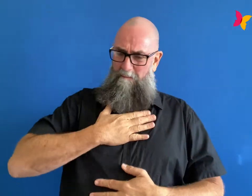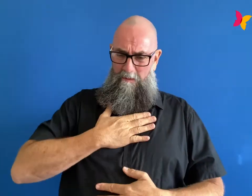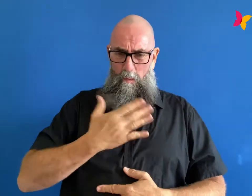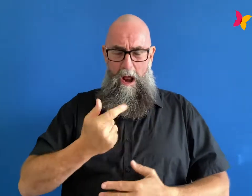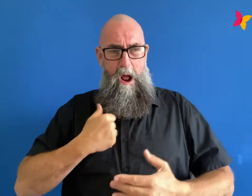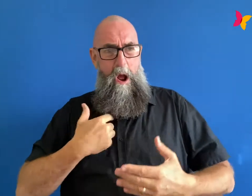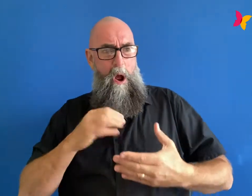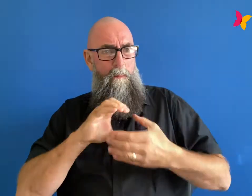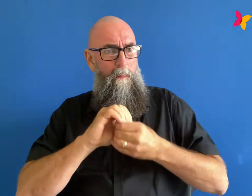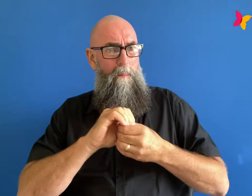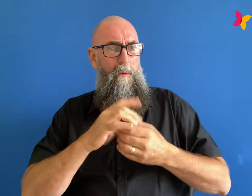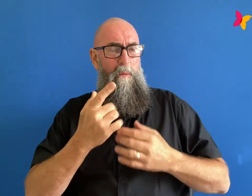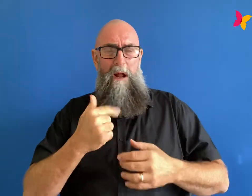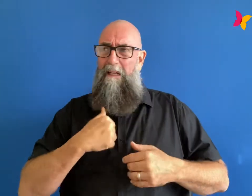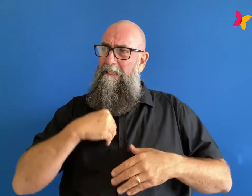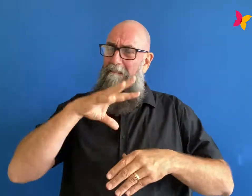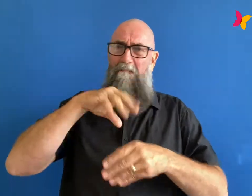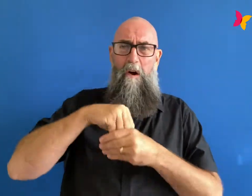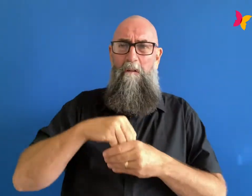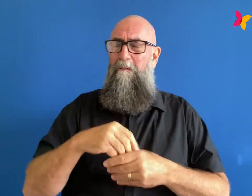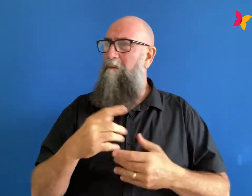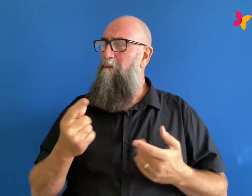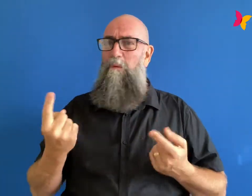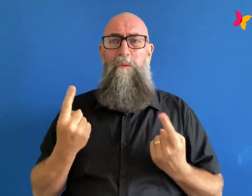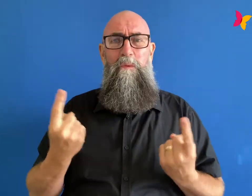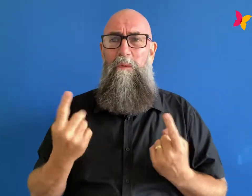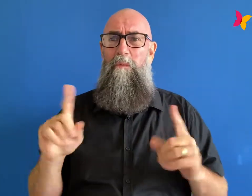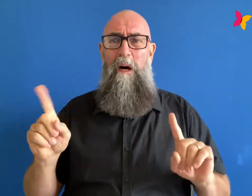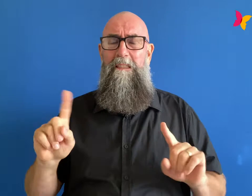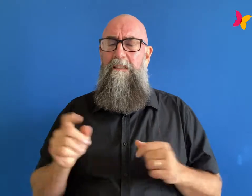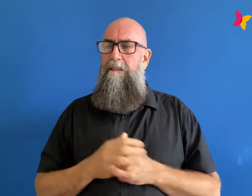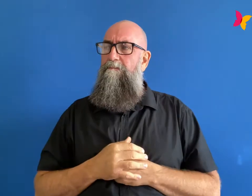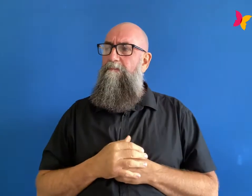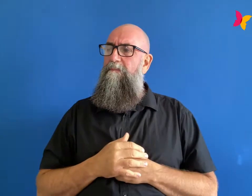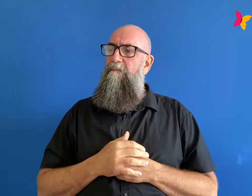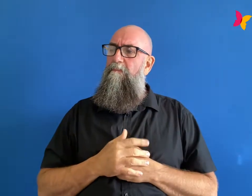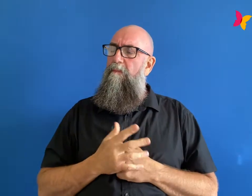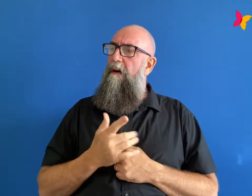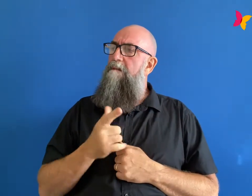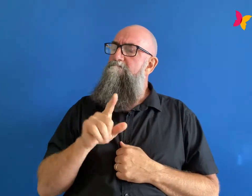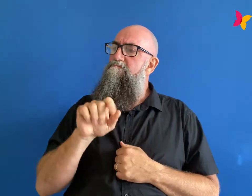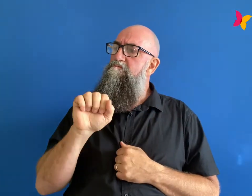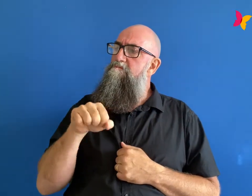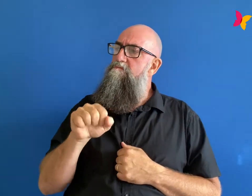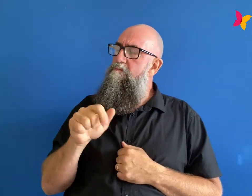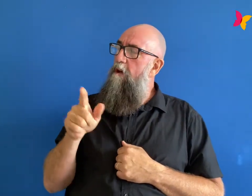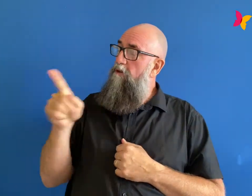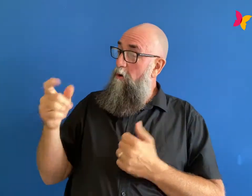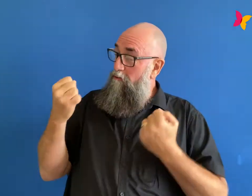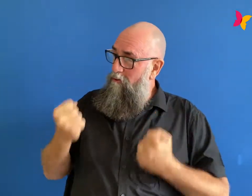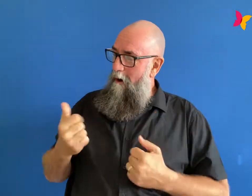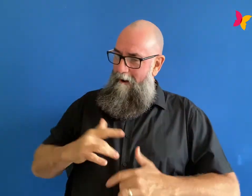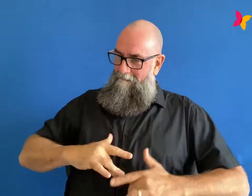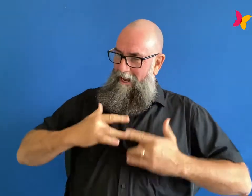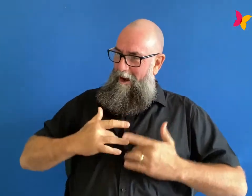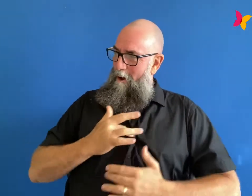you are despite all these feelings she still had that musical though to fall back on and then at this crucial